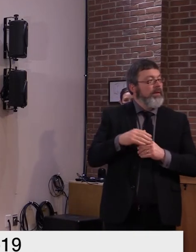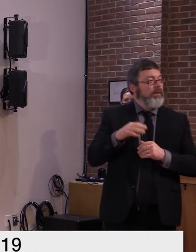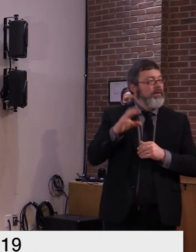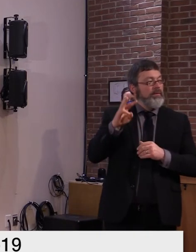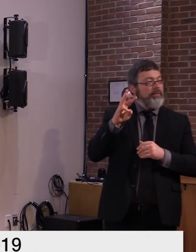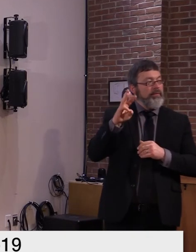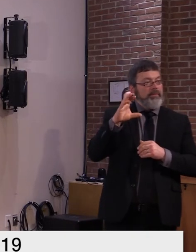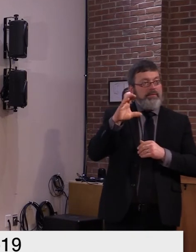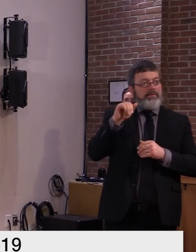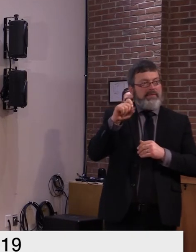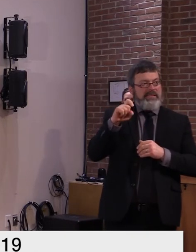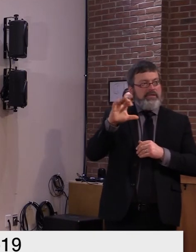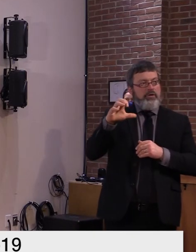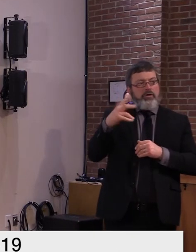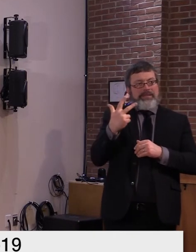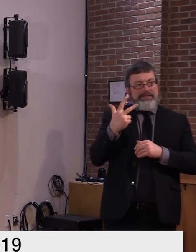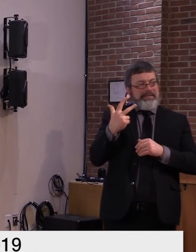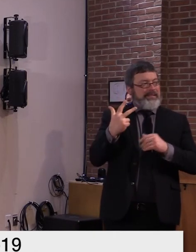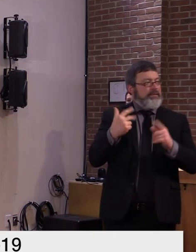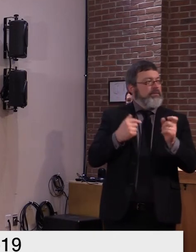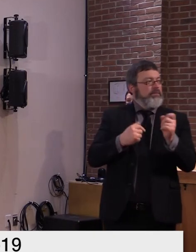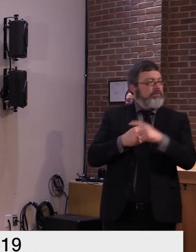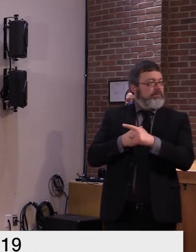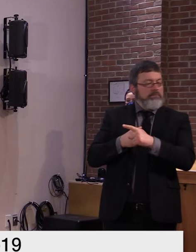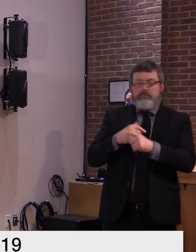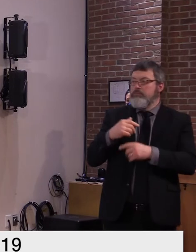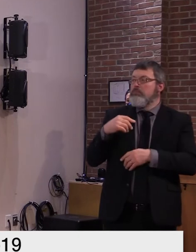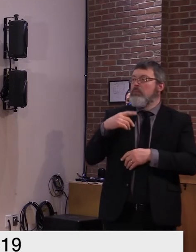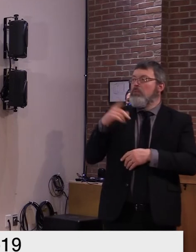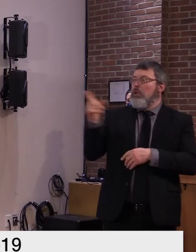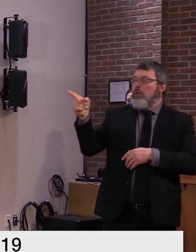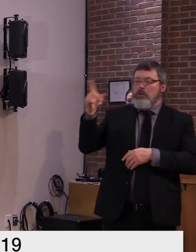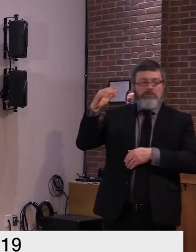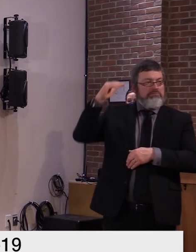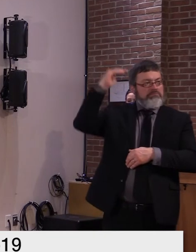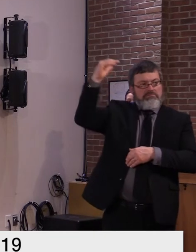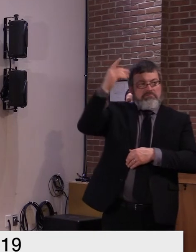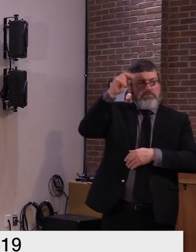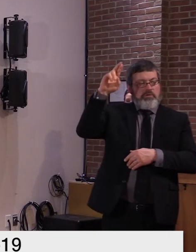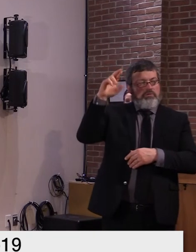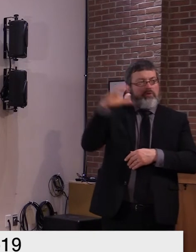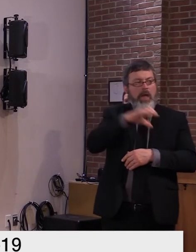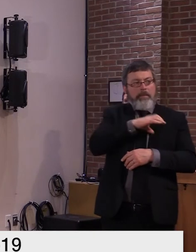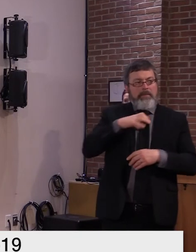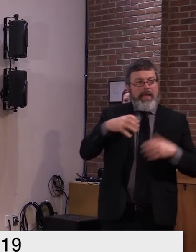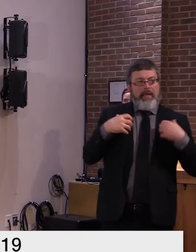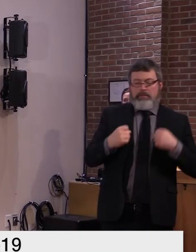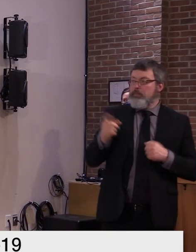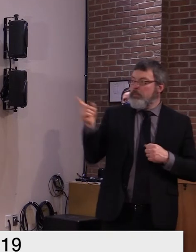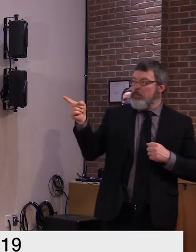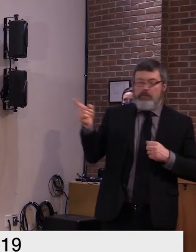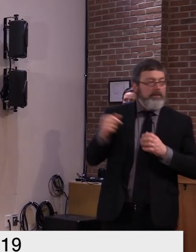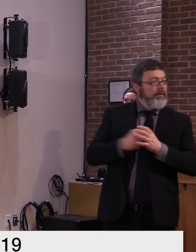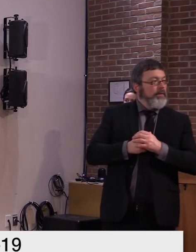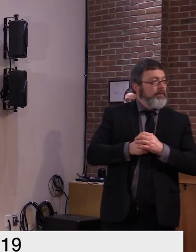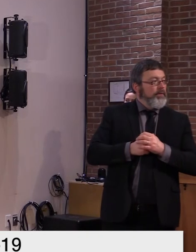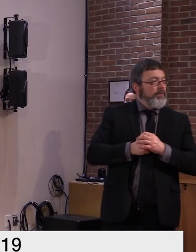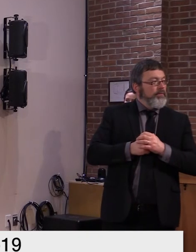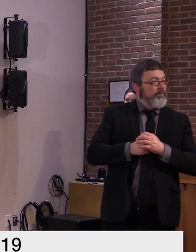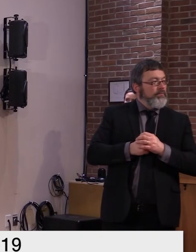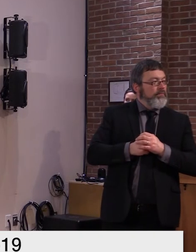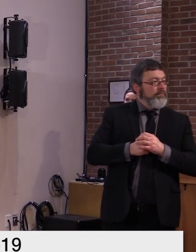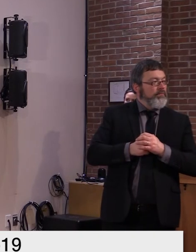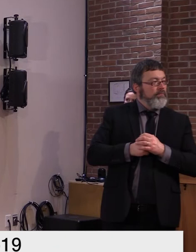my question is for dr levine moderna just announced that it is starting trials for a vaccine on adolescents what could having an effective